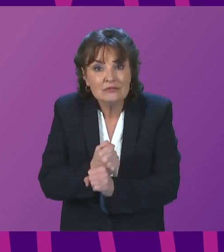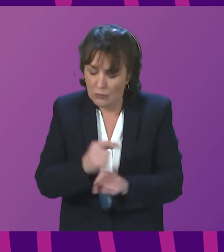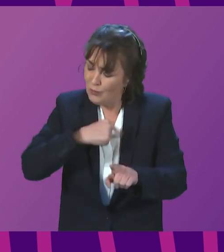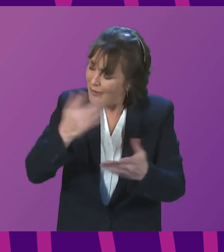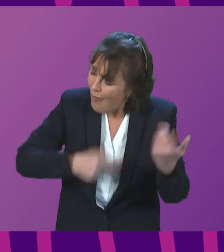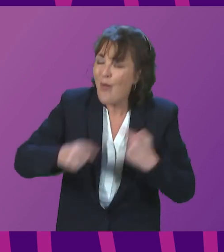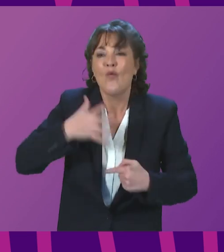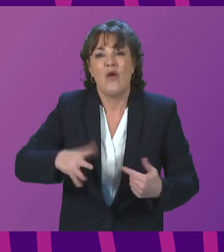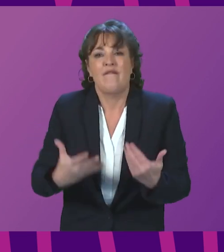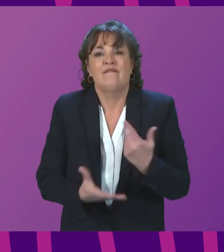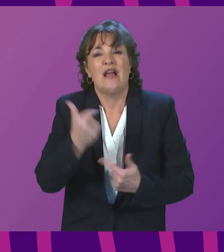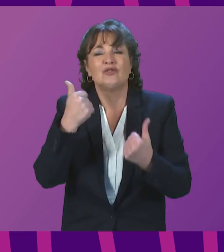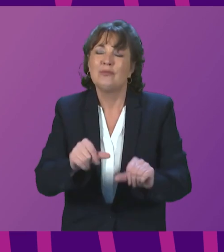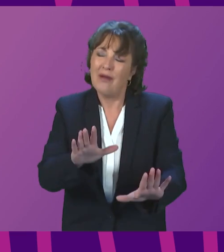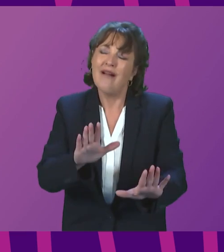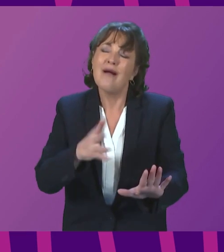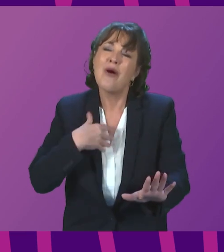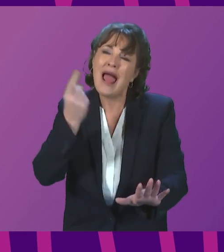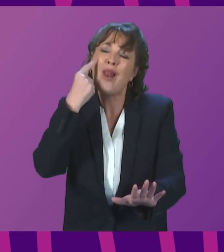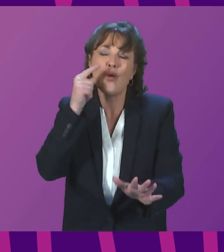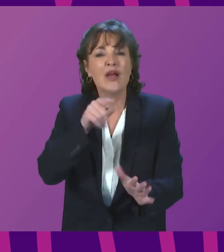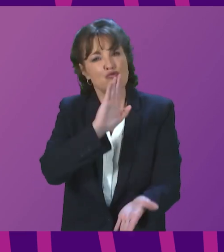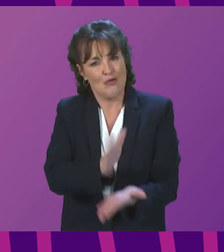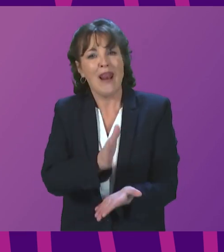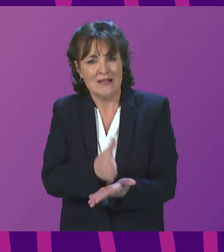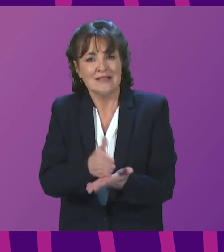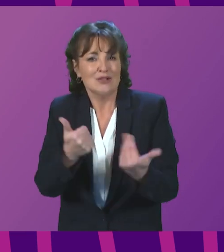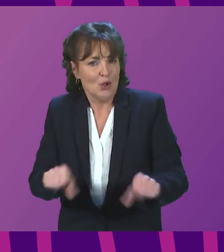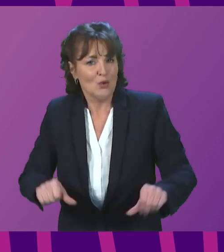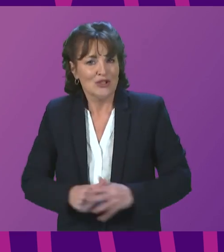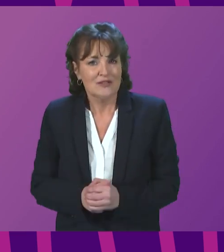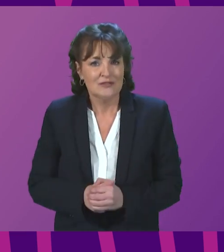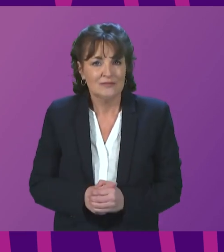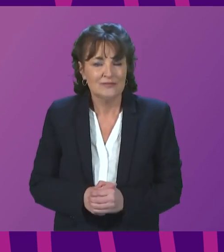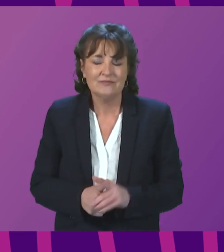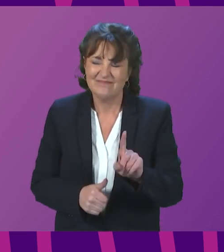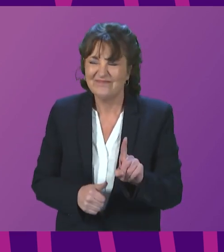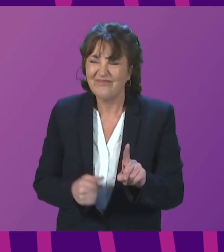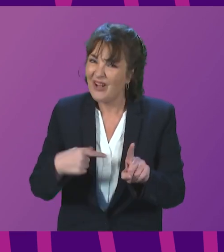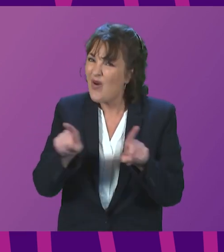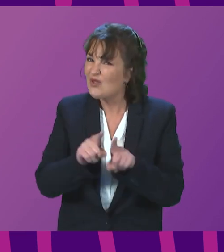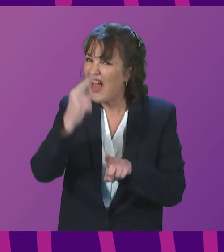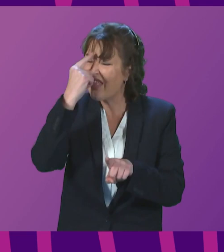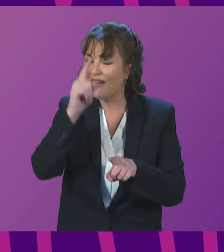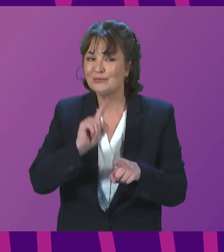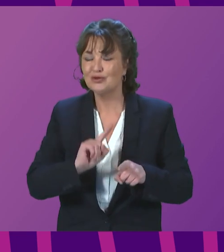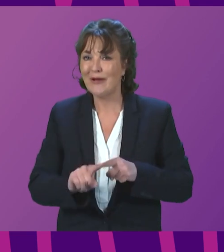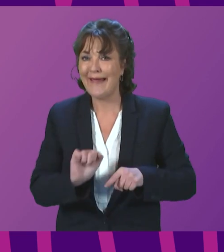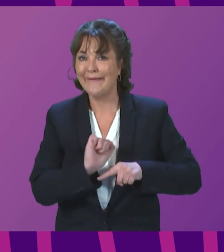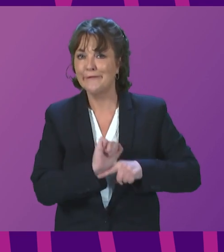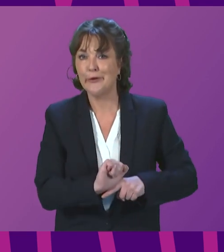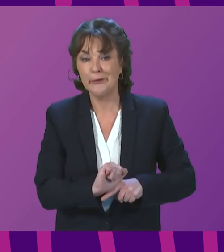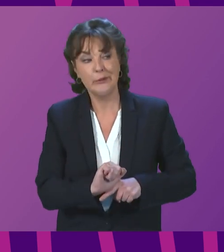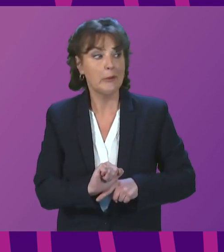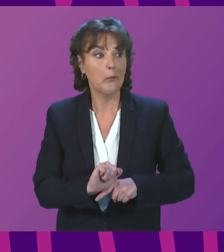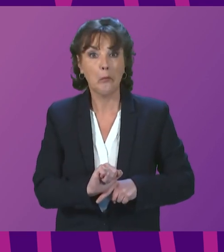solutions, but let's look at realistic solutions. And let's, I think, avoid the tendency to use